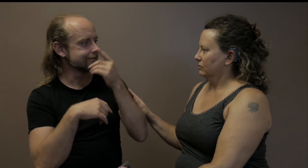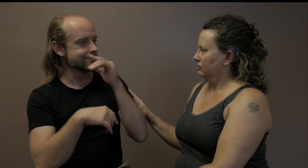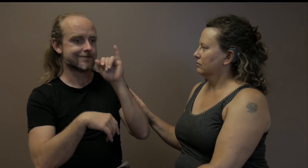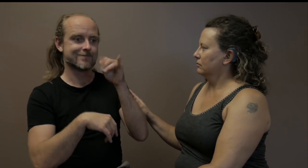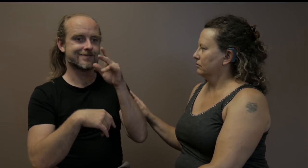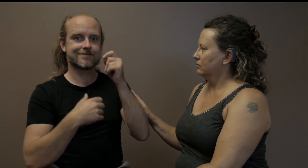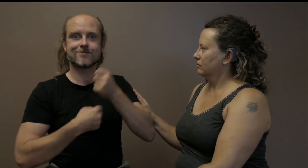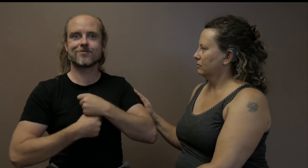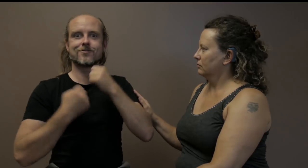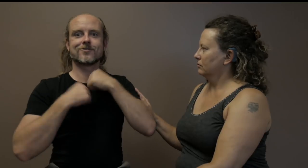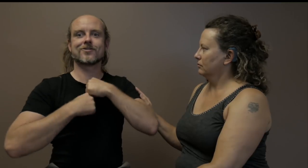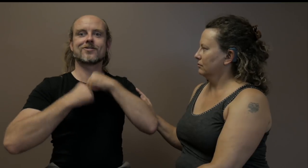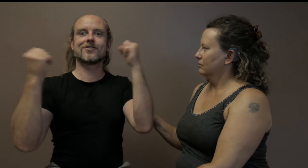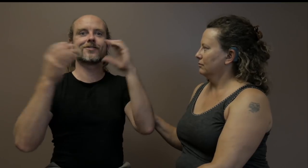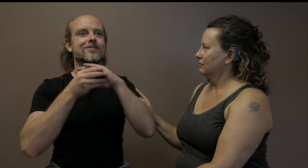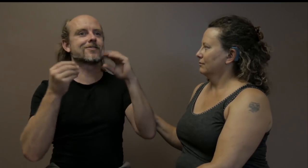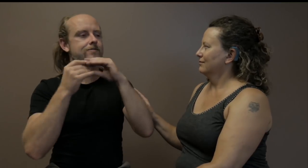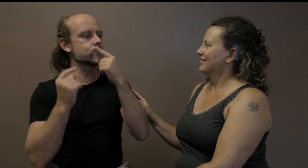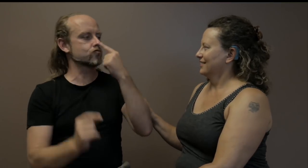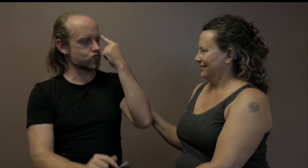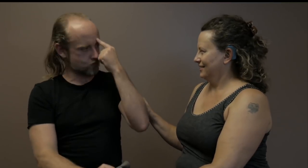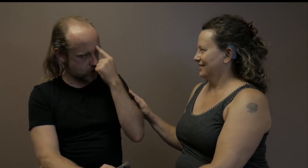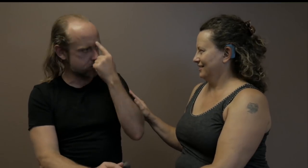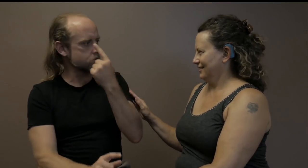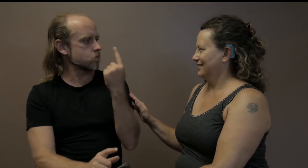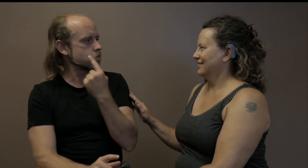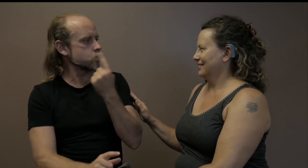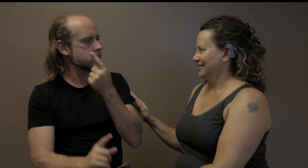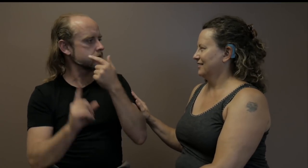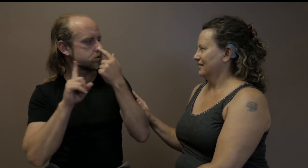Juliet opens up about her feelings, and she thinks she's alone.